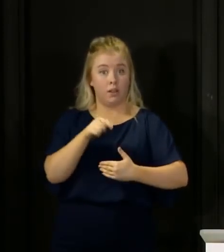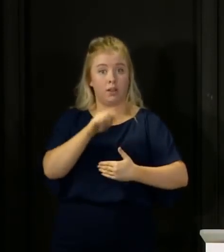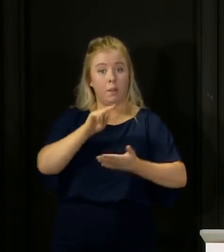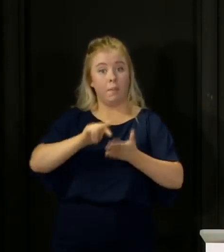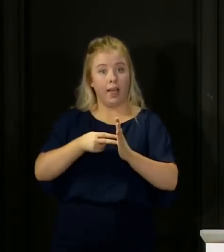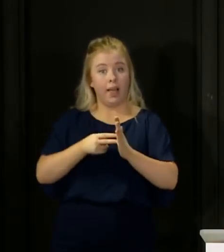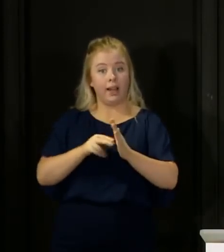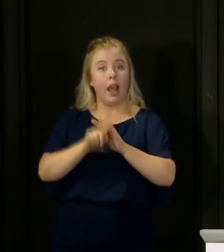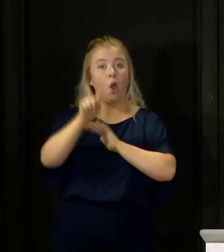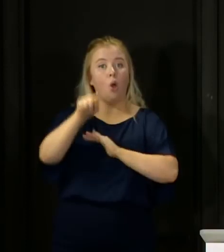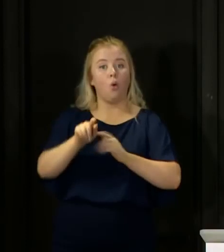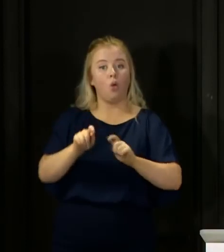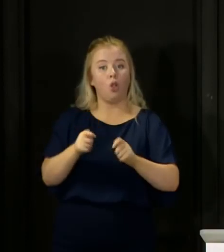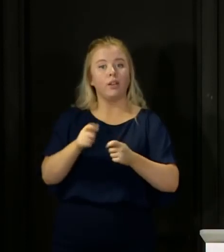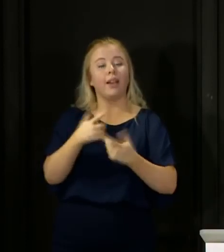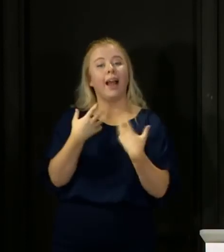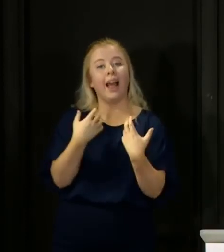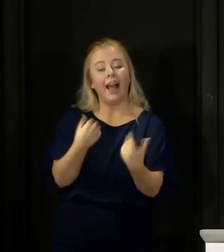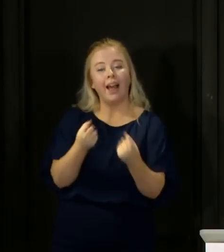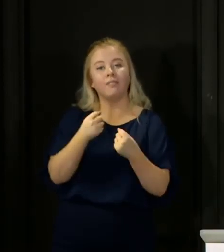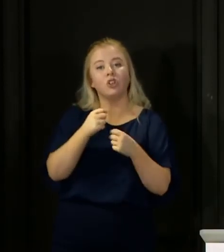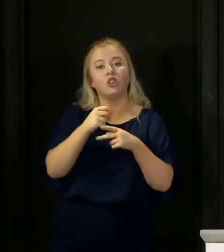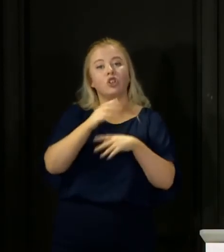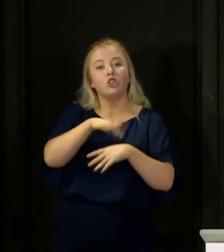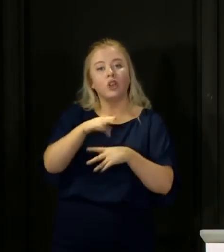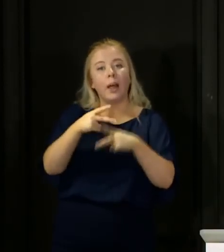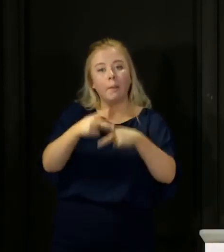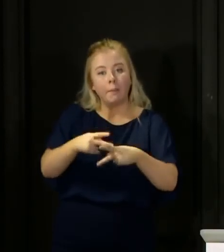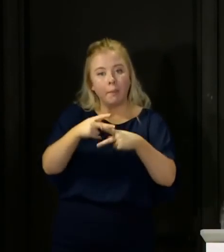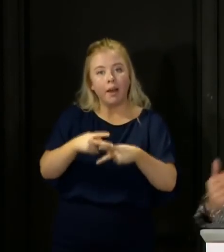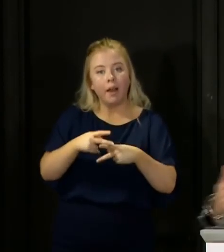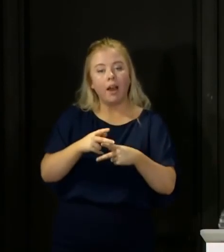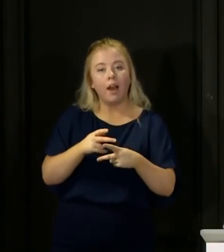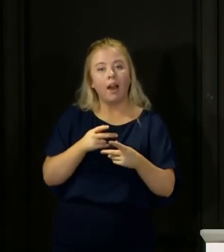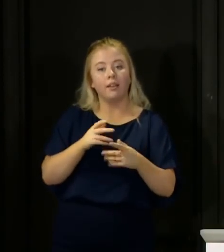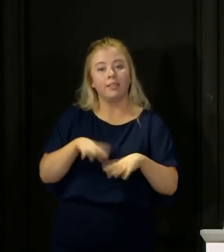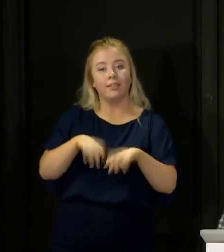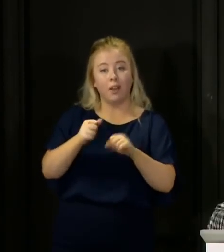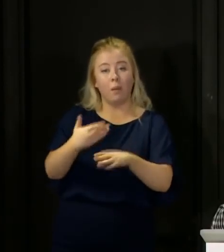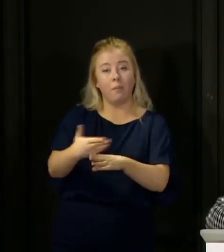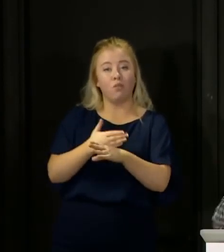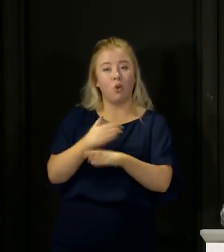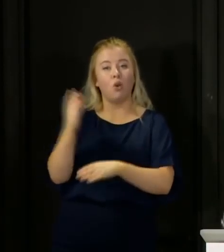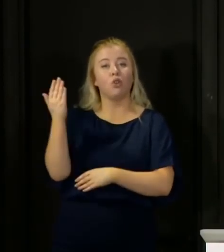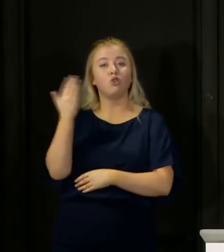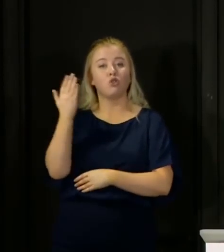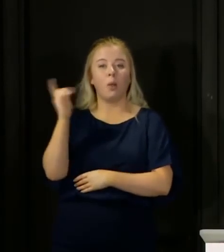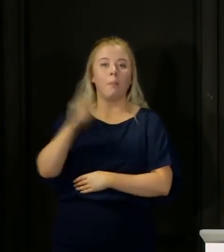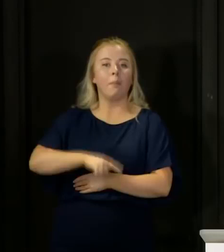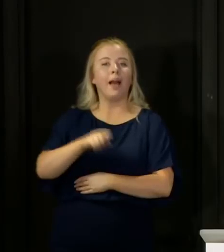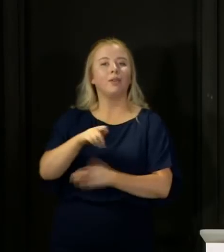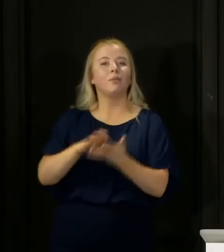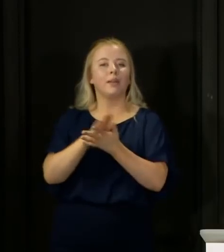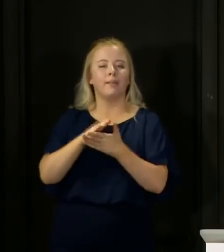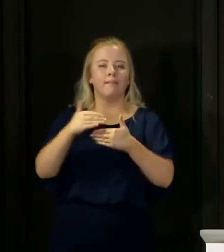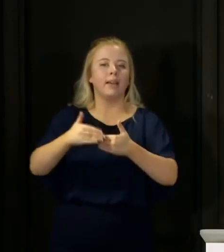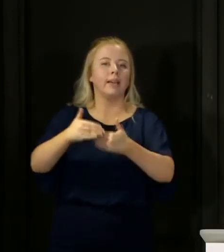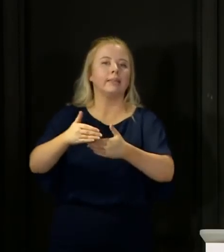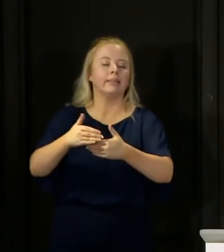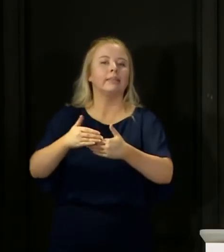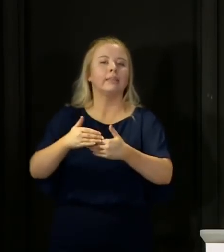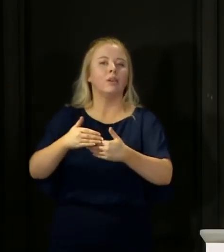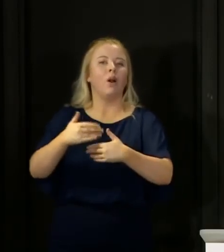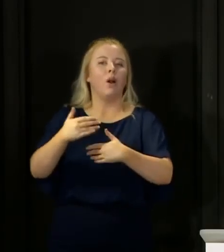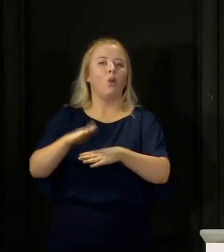to come out of lockdown of course has child minders operating ahead of schools going back so this is very much a phased approach